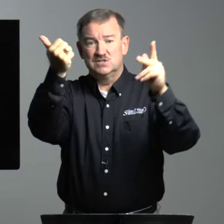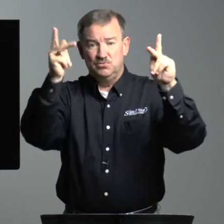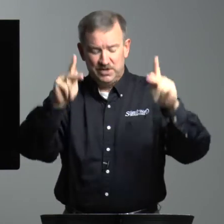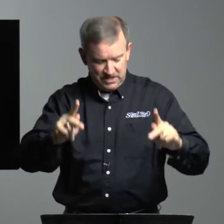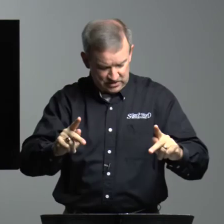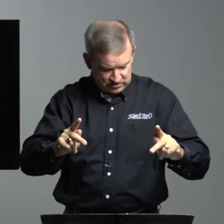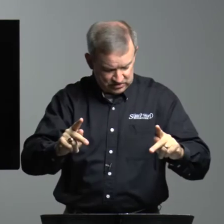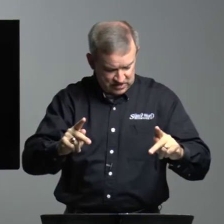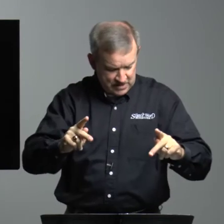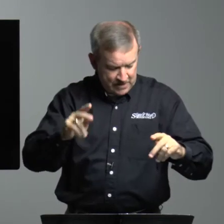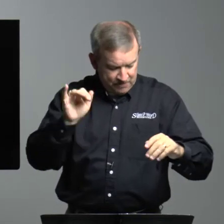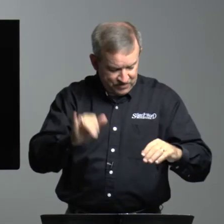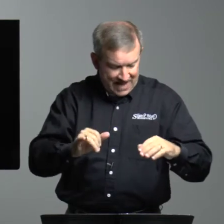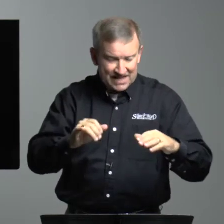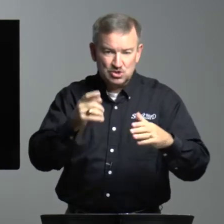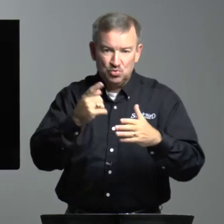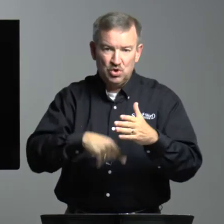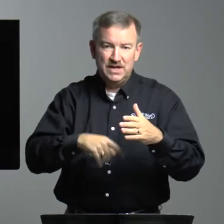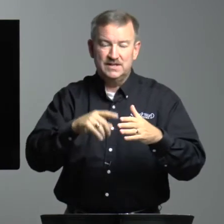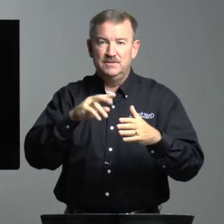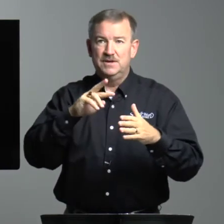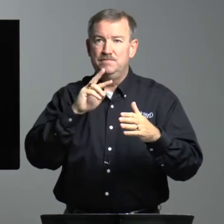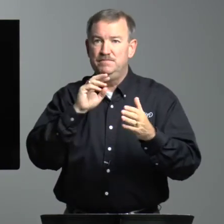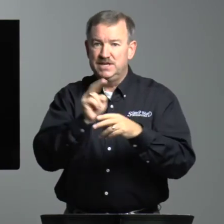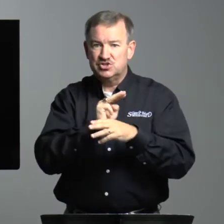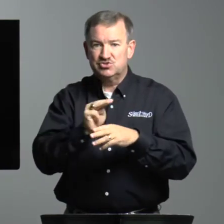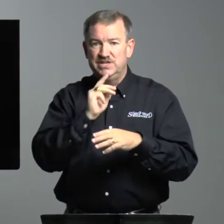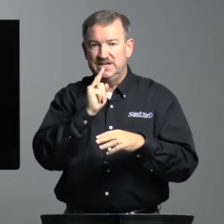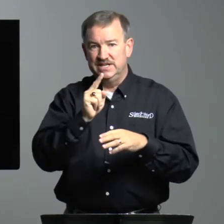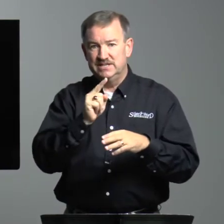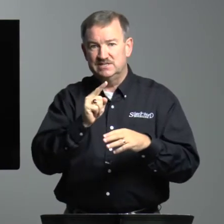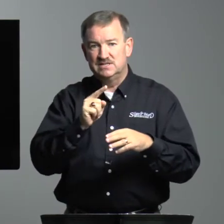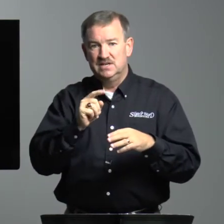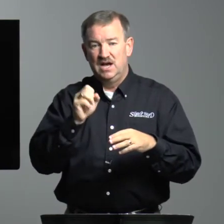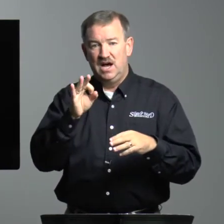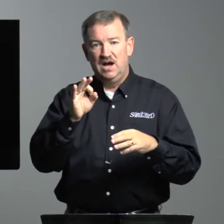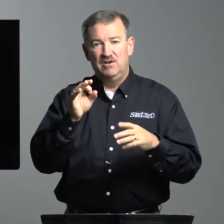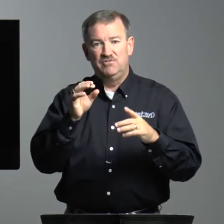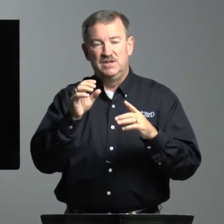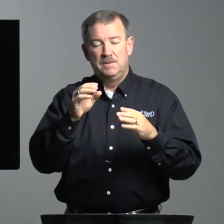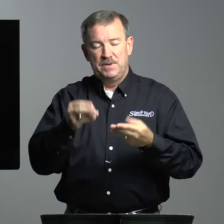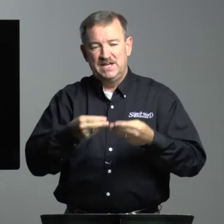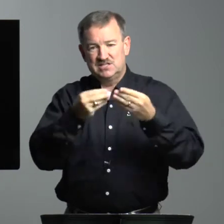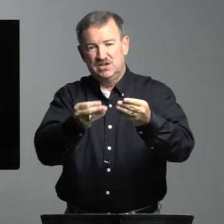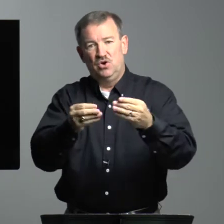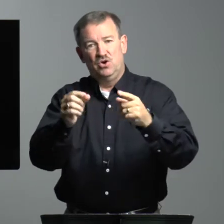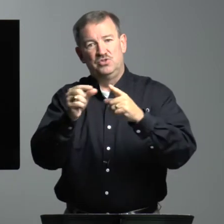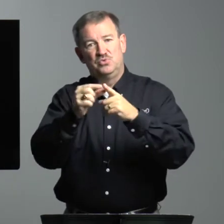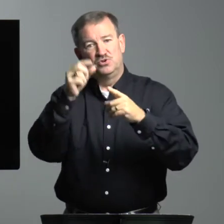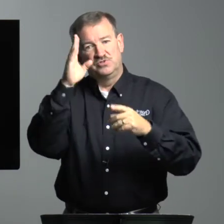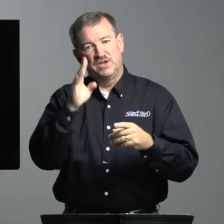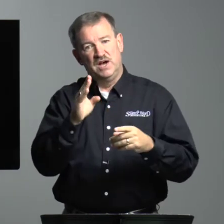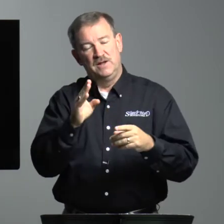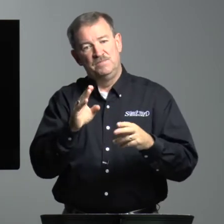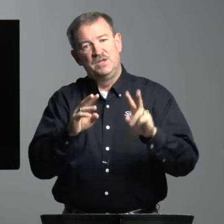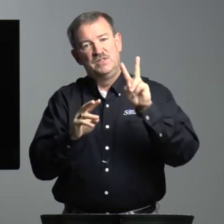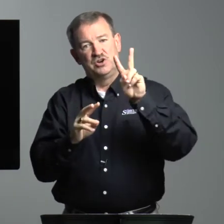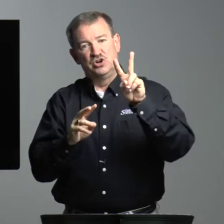someone else. That's what the ministry is of passing on the word of God. There are